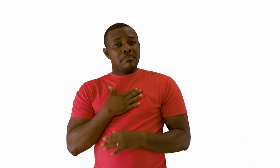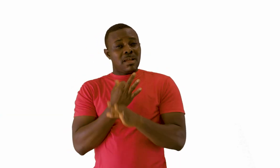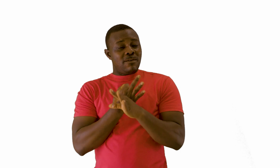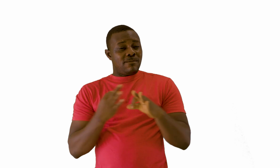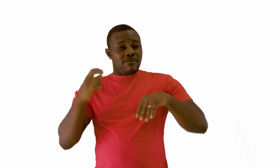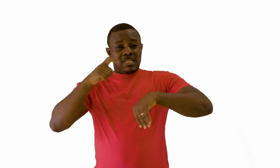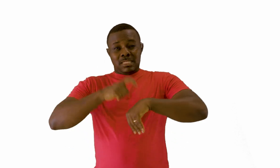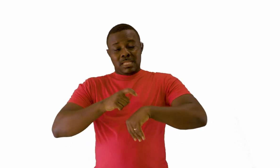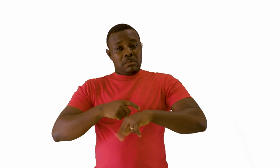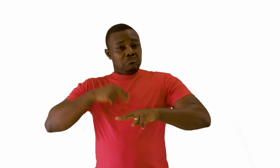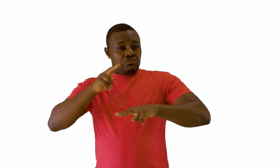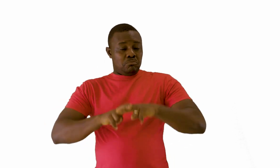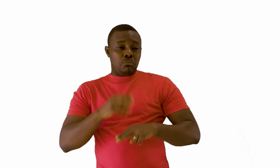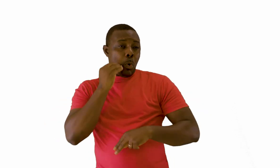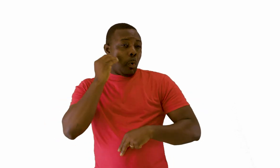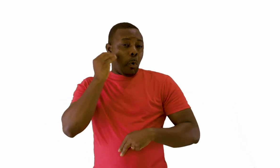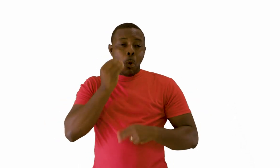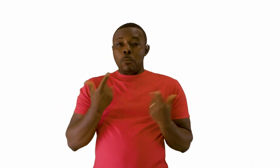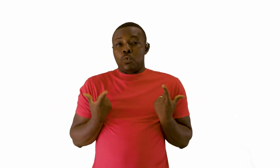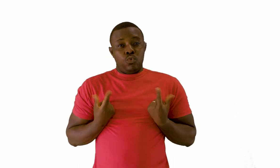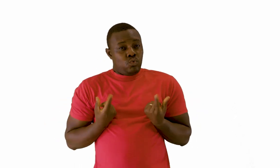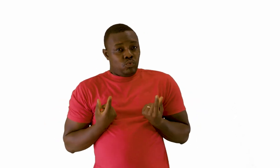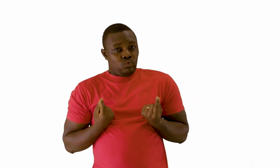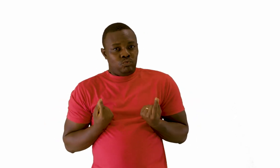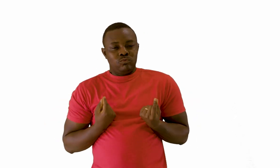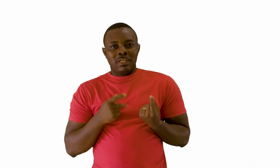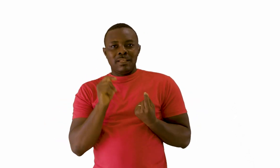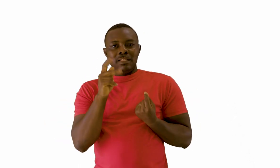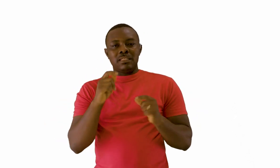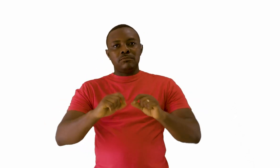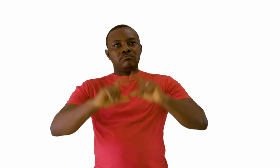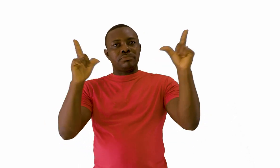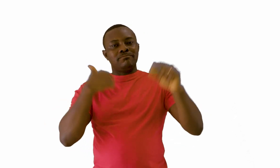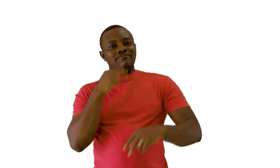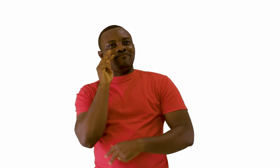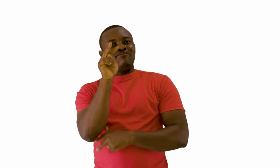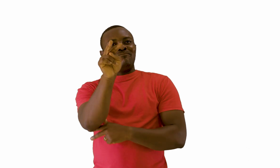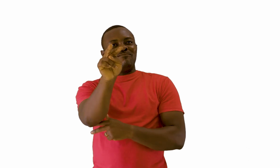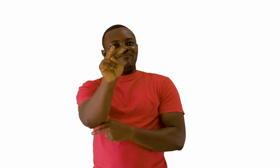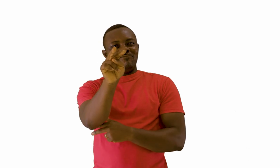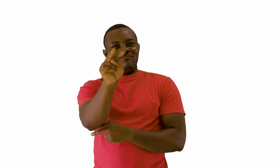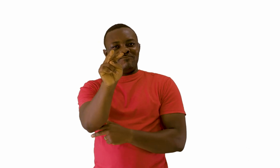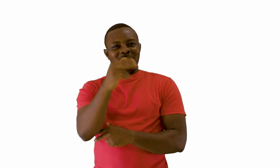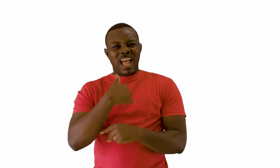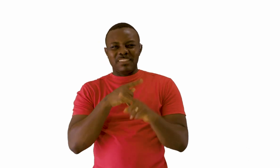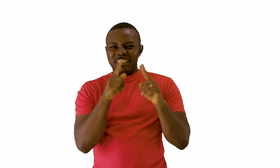Aside from working my free time, I go home and watch TV on my flat screen. From the moment the TV turns on, it's